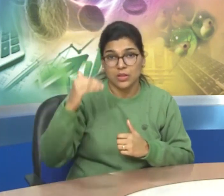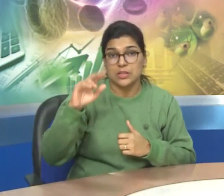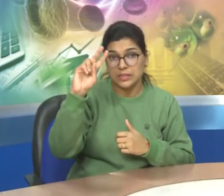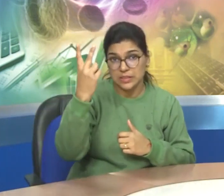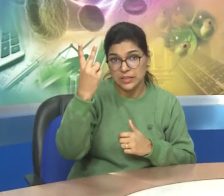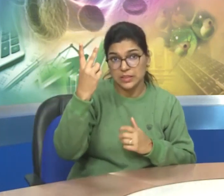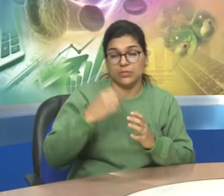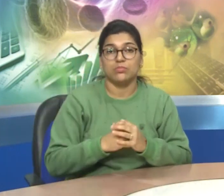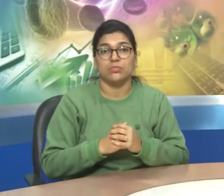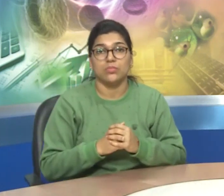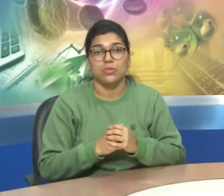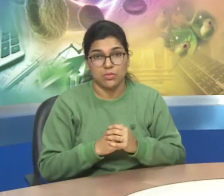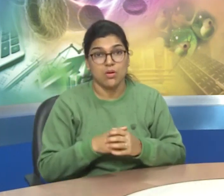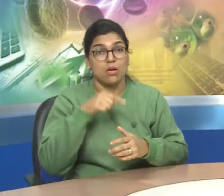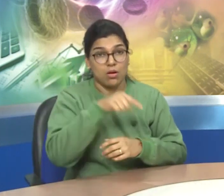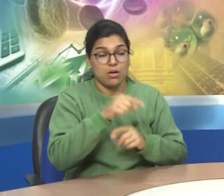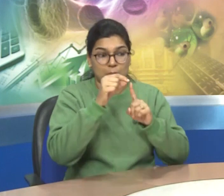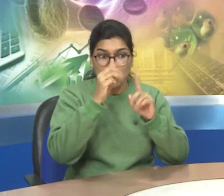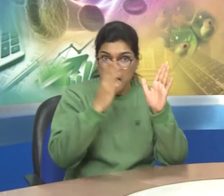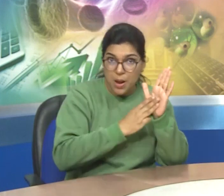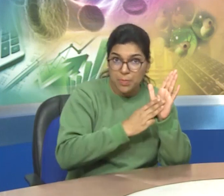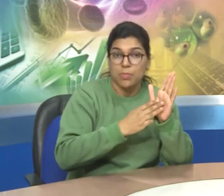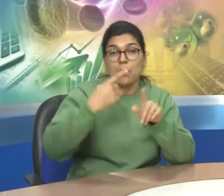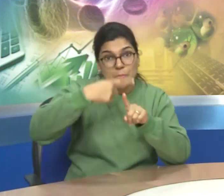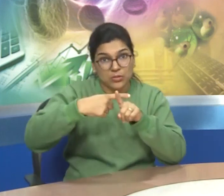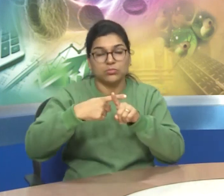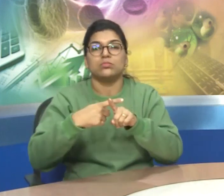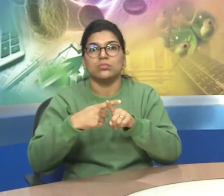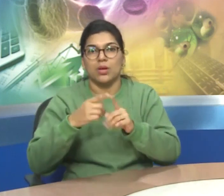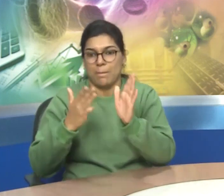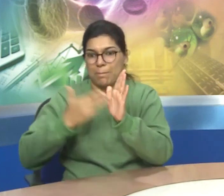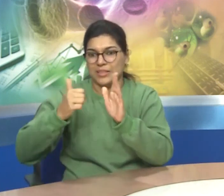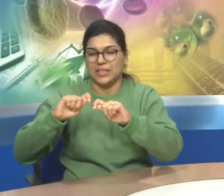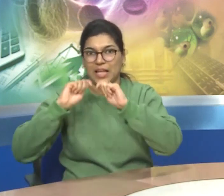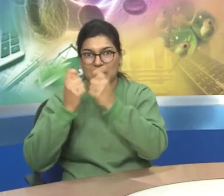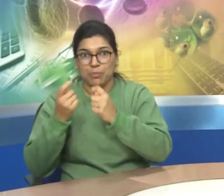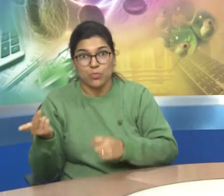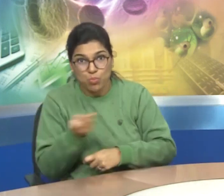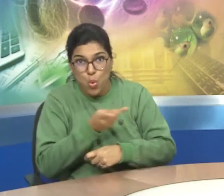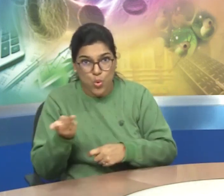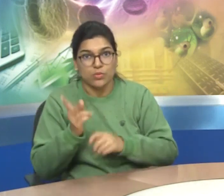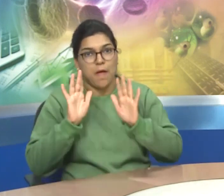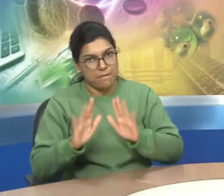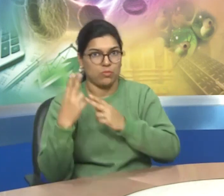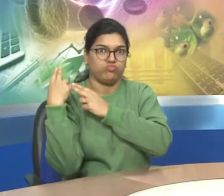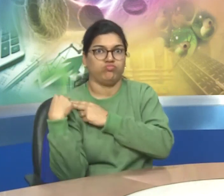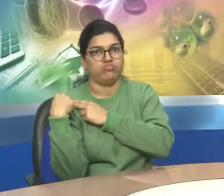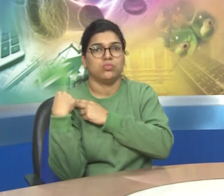point number two the prime minister and his council of ministers are responsible